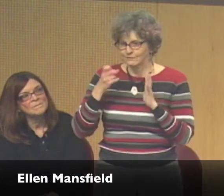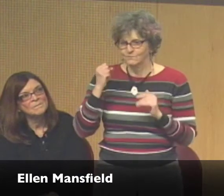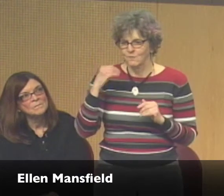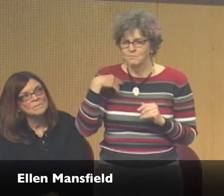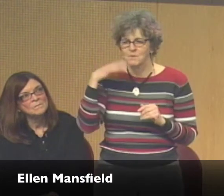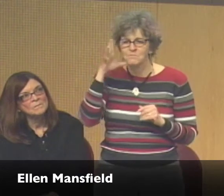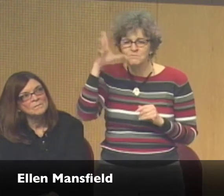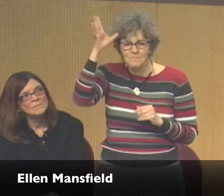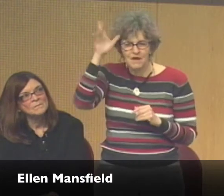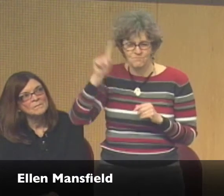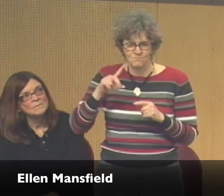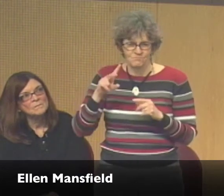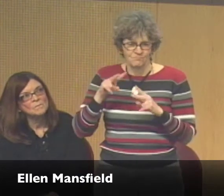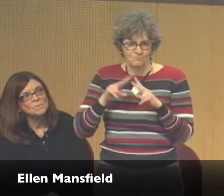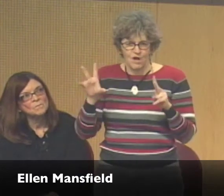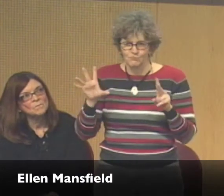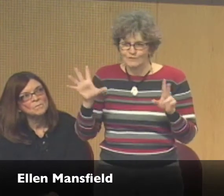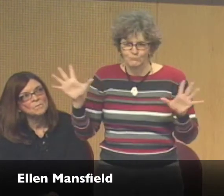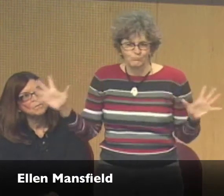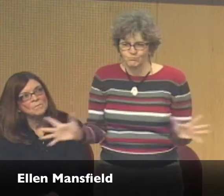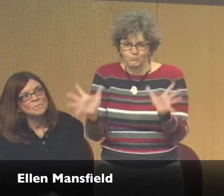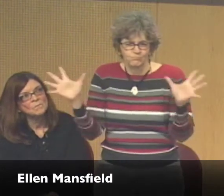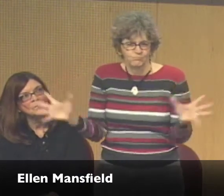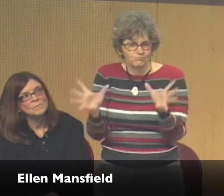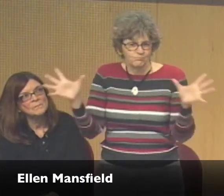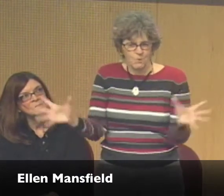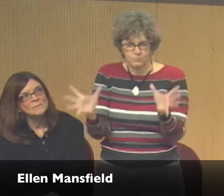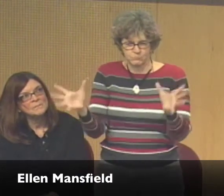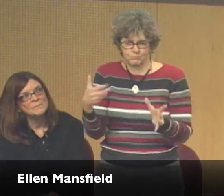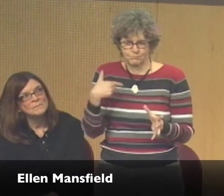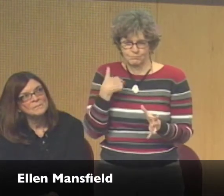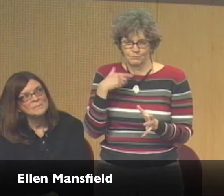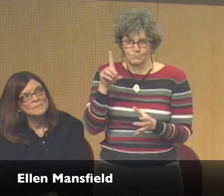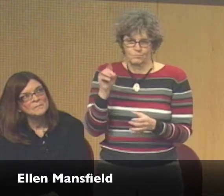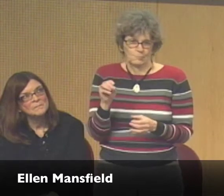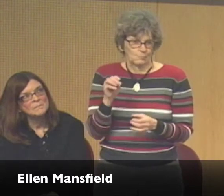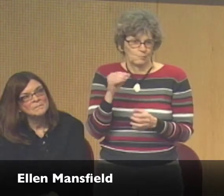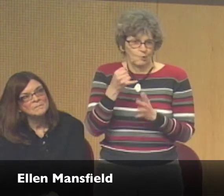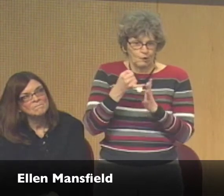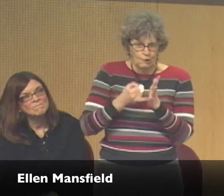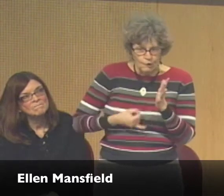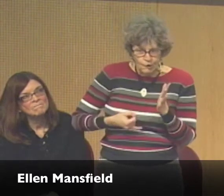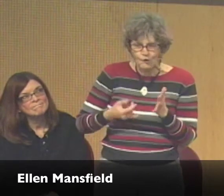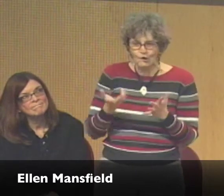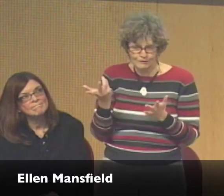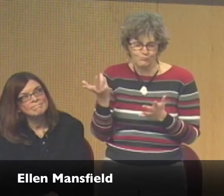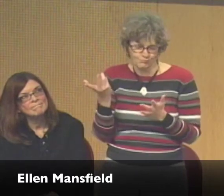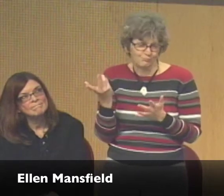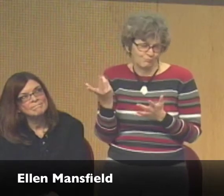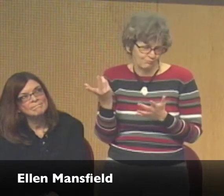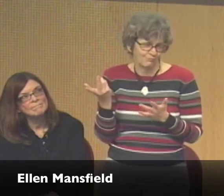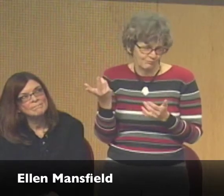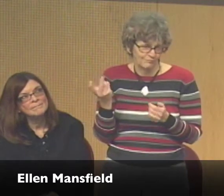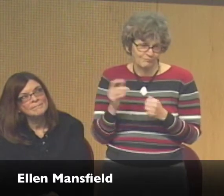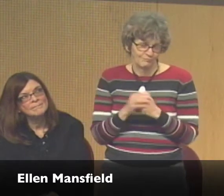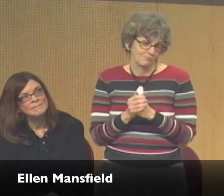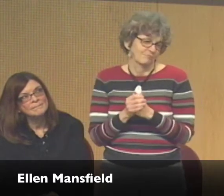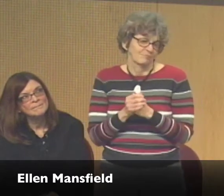very early age doing artistic projects. And my parents encouraged me a lot with that. They always gave me encouragement I needed to